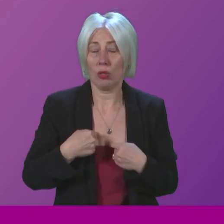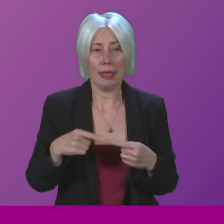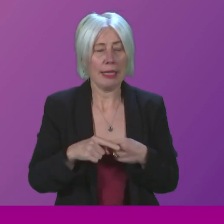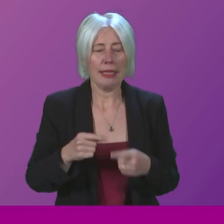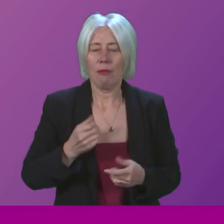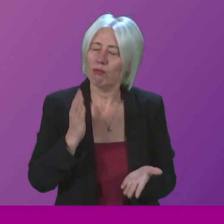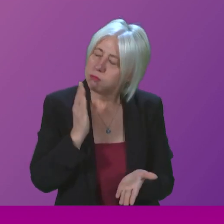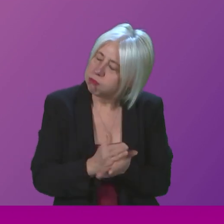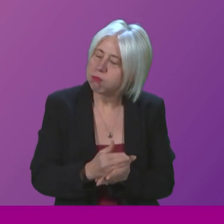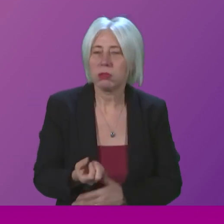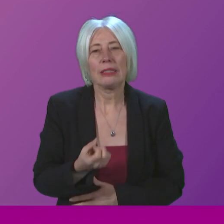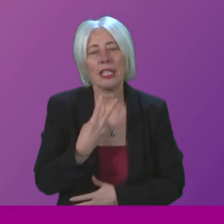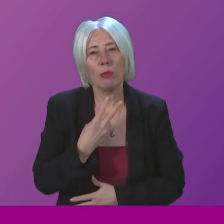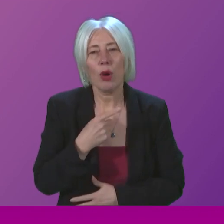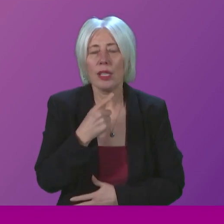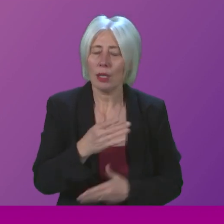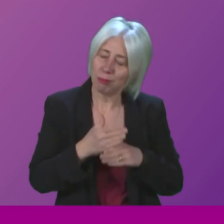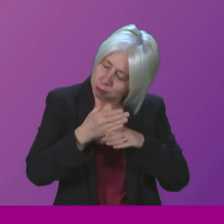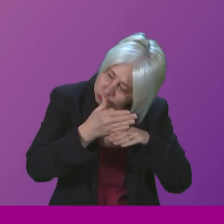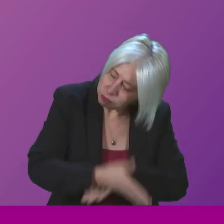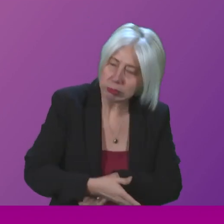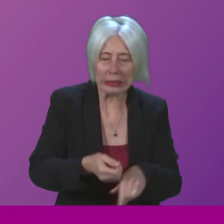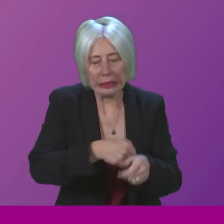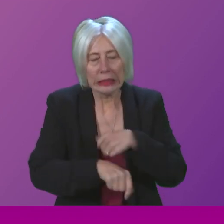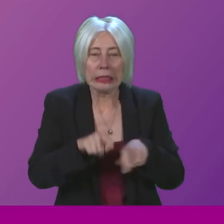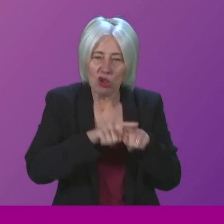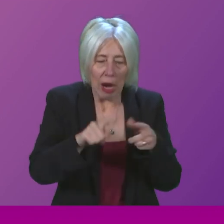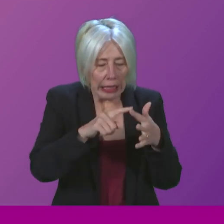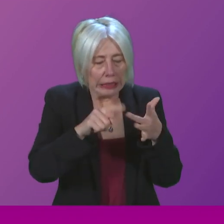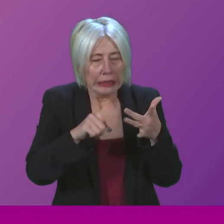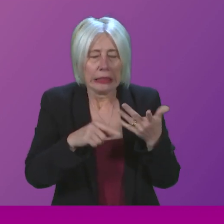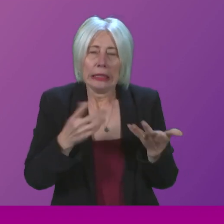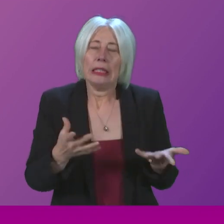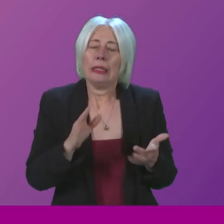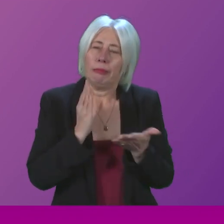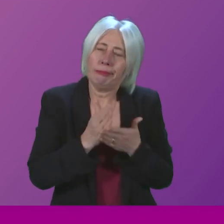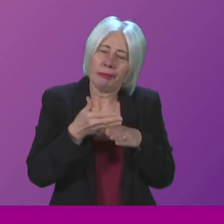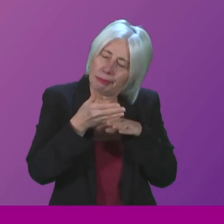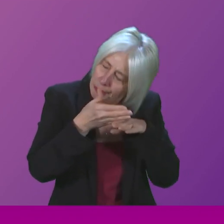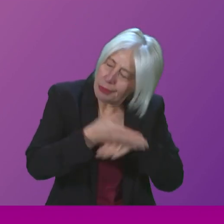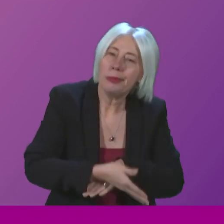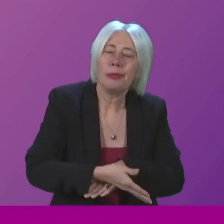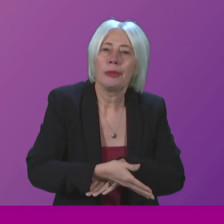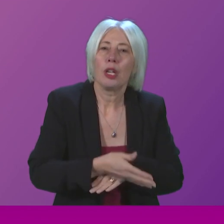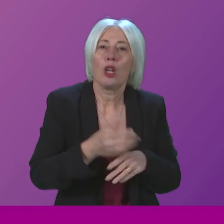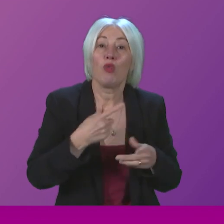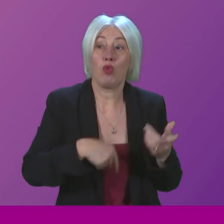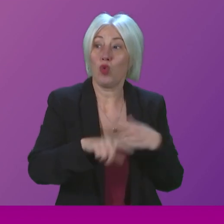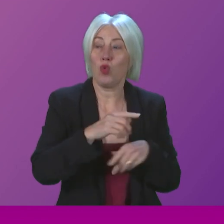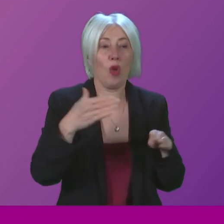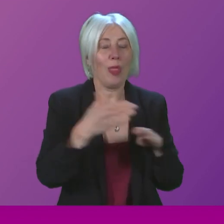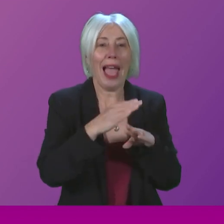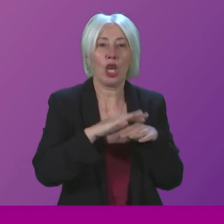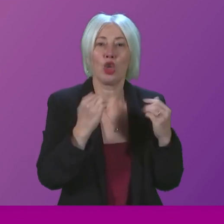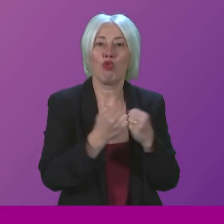disappointed that the tireless efforts, and I think everybody would recognise that those efforts were tireless of the Plaidus Action Group, were not